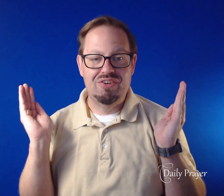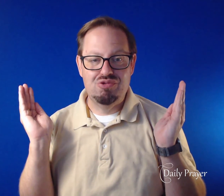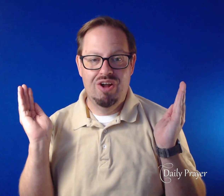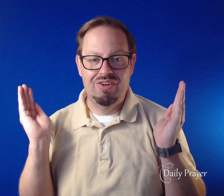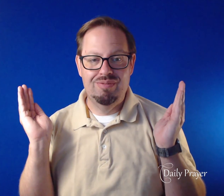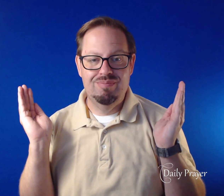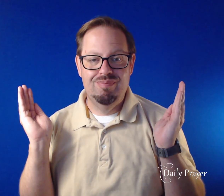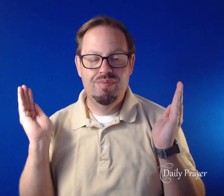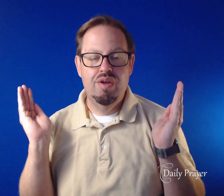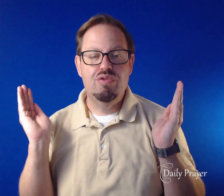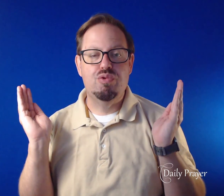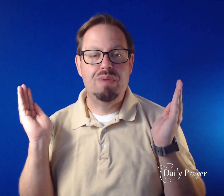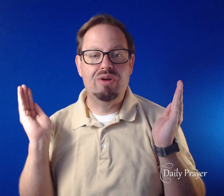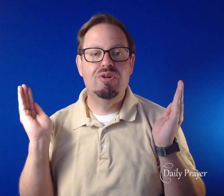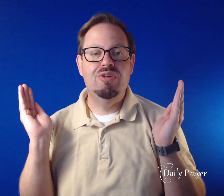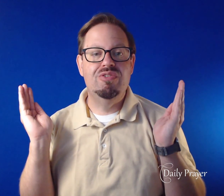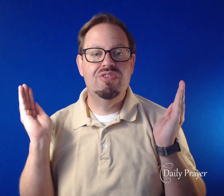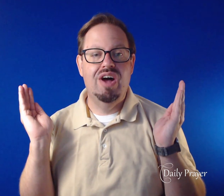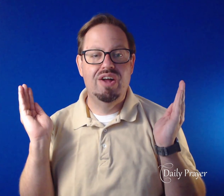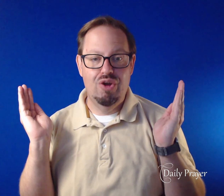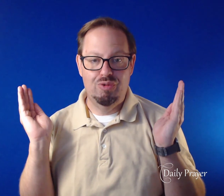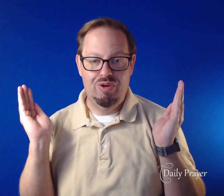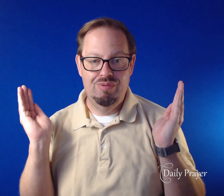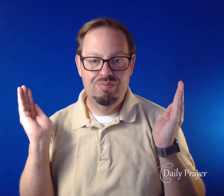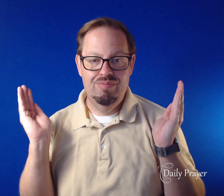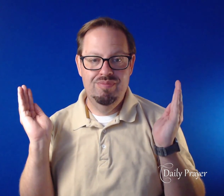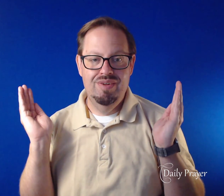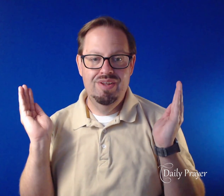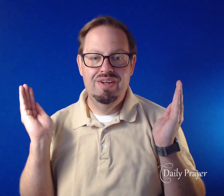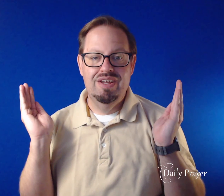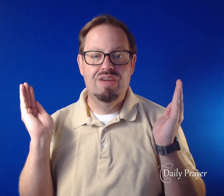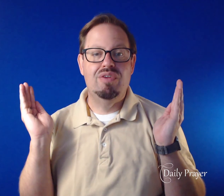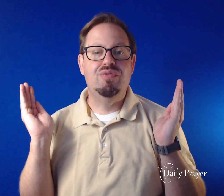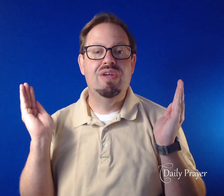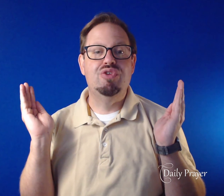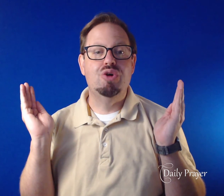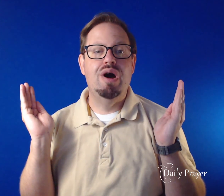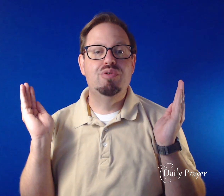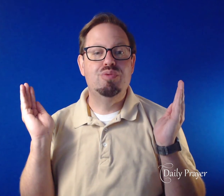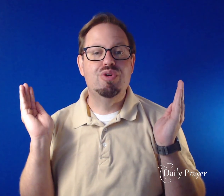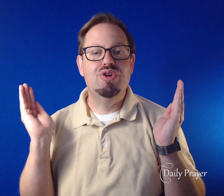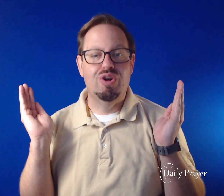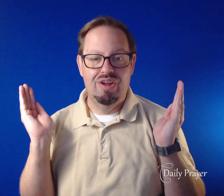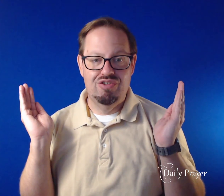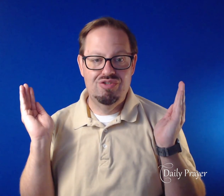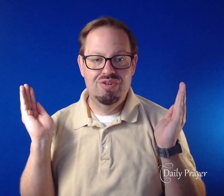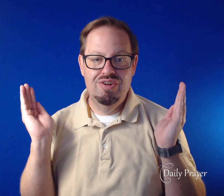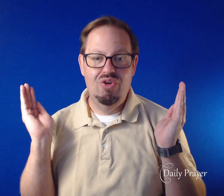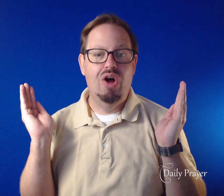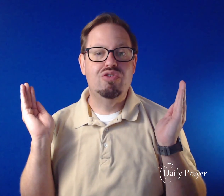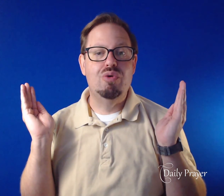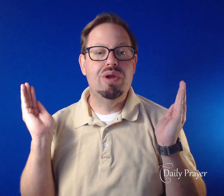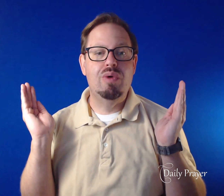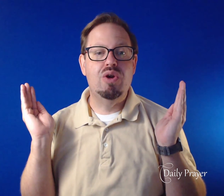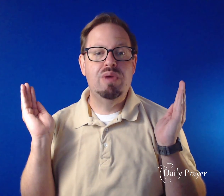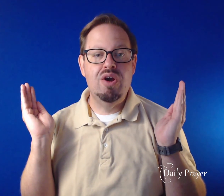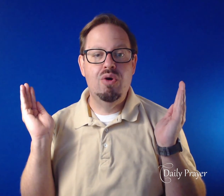untrodden, through perils unknown. Give us faith to go out with good courage, not knowing where we go,